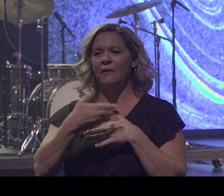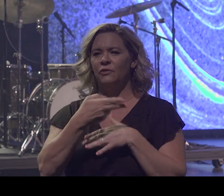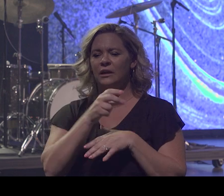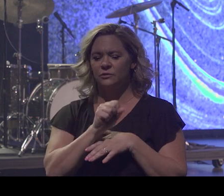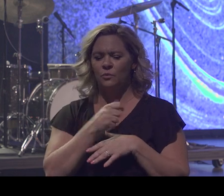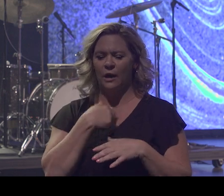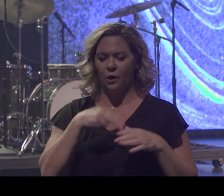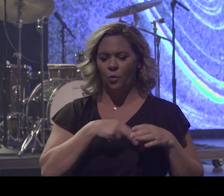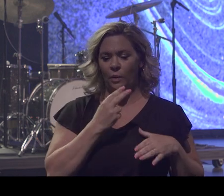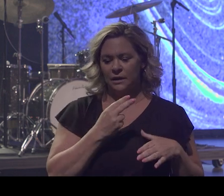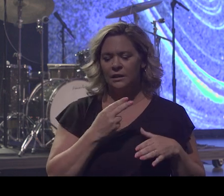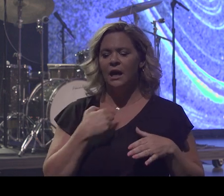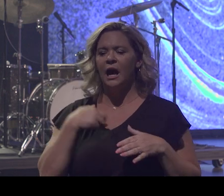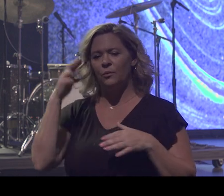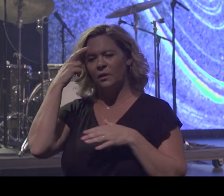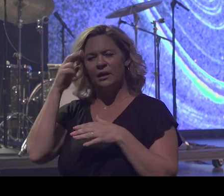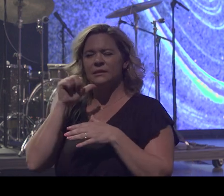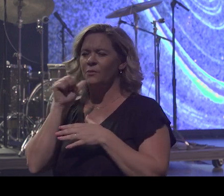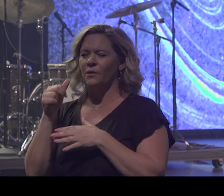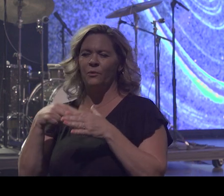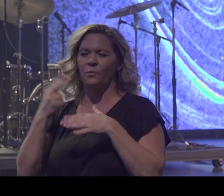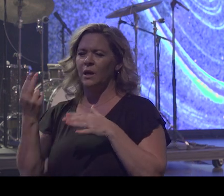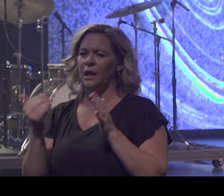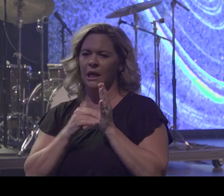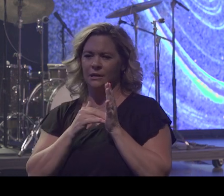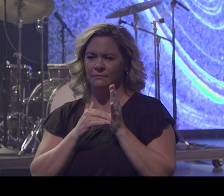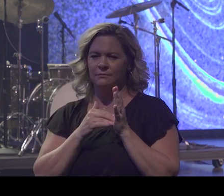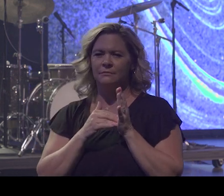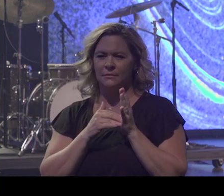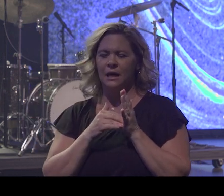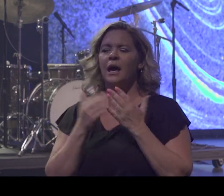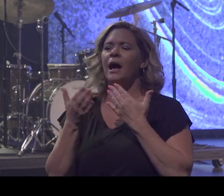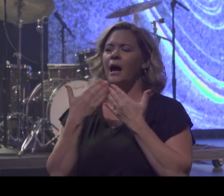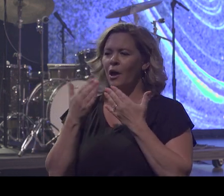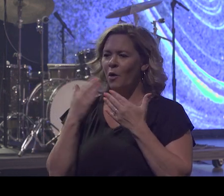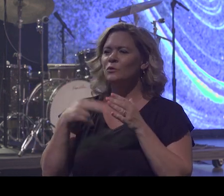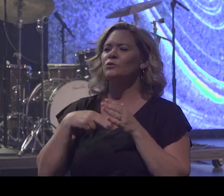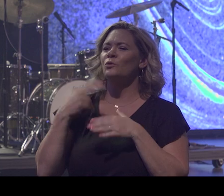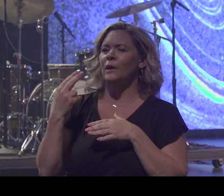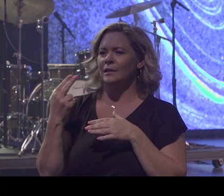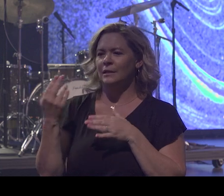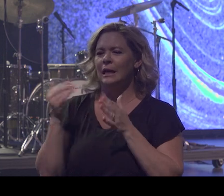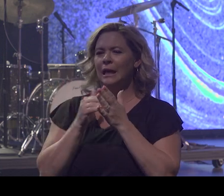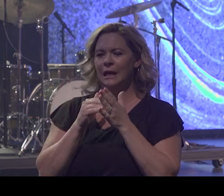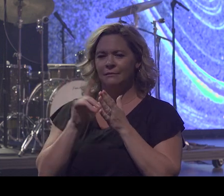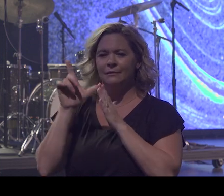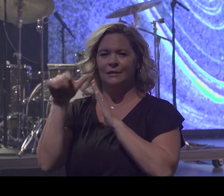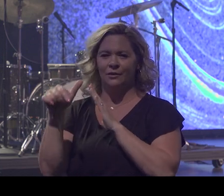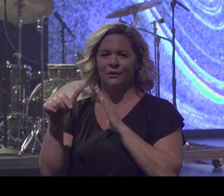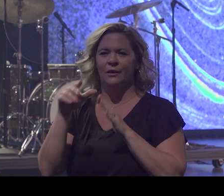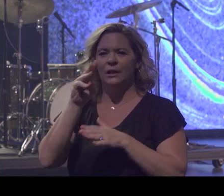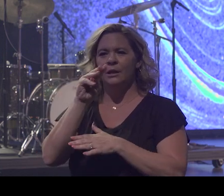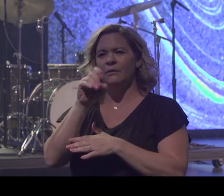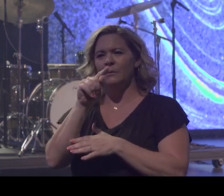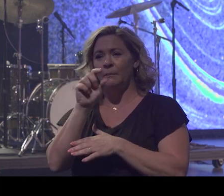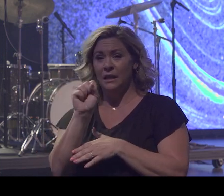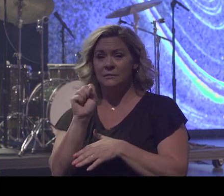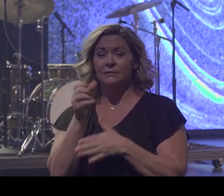would never quit again. And I came this close to quitting in Lynchburg, Virginia, in A-ball. And the Mets asked me to give it another year. And I